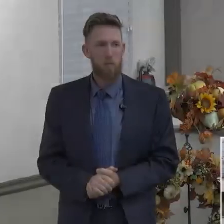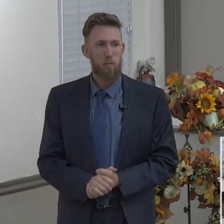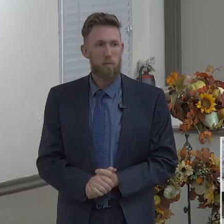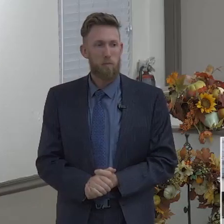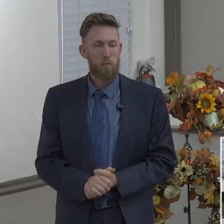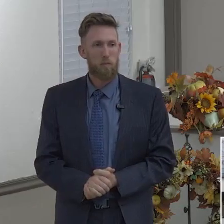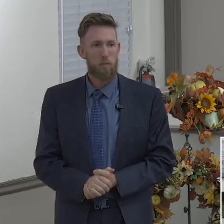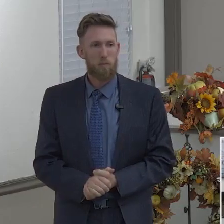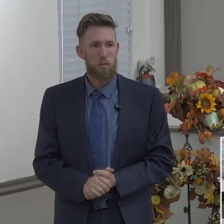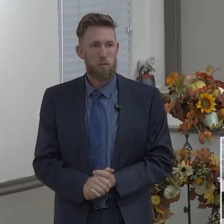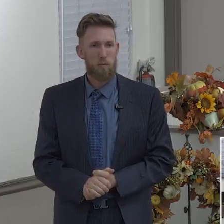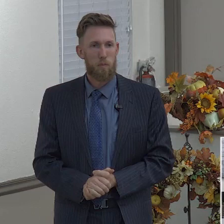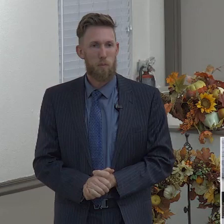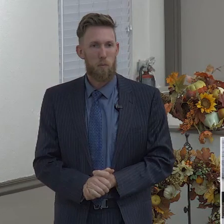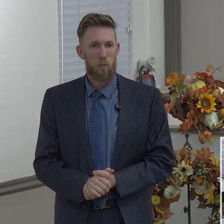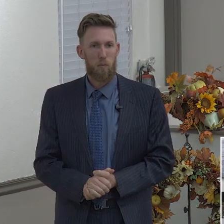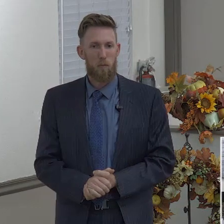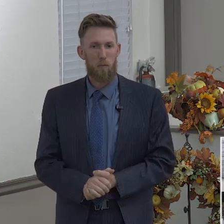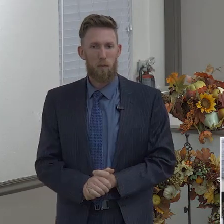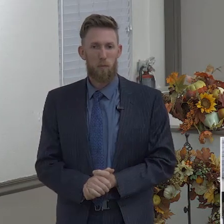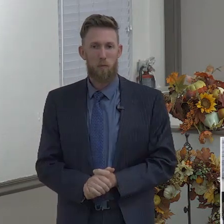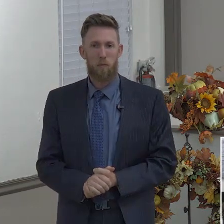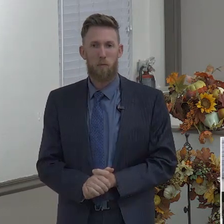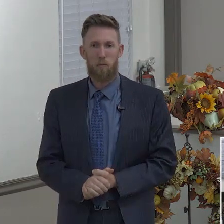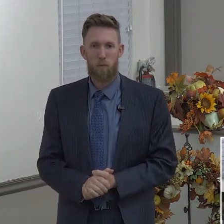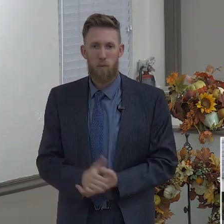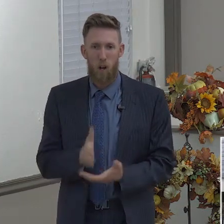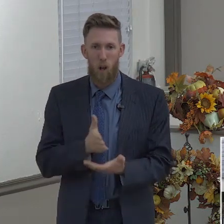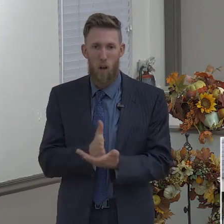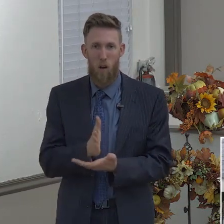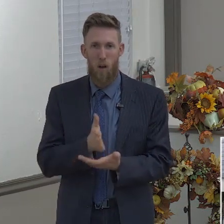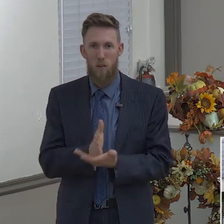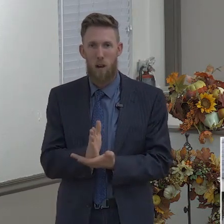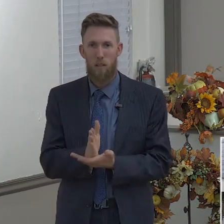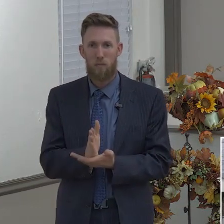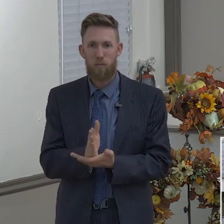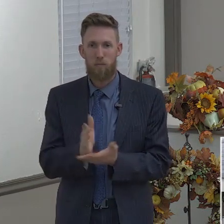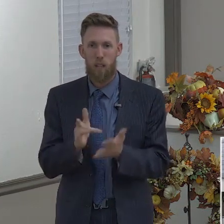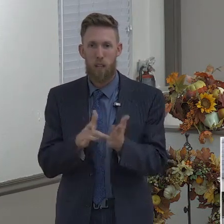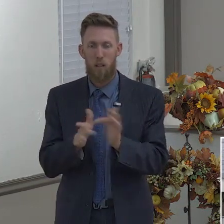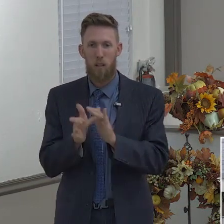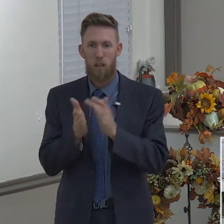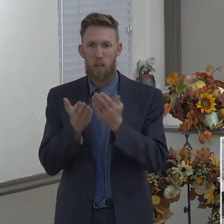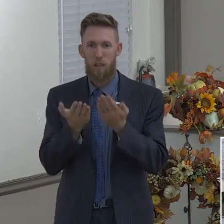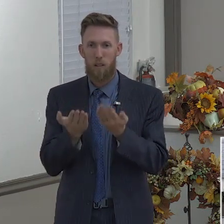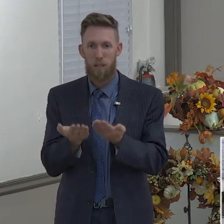Open your Bibles to 2nd Peter chapter 1, 2nd Peter chapter number 1 please,